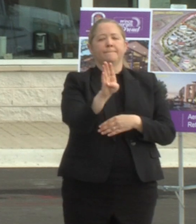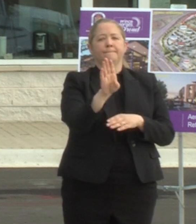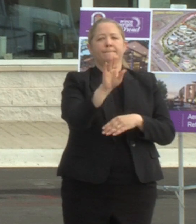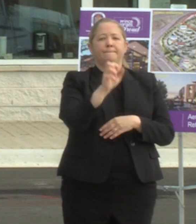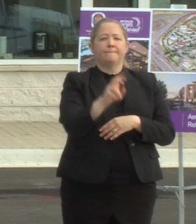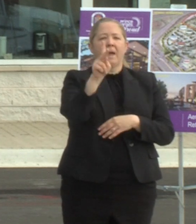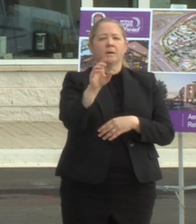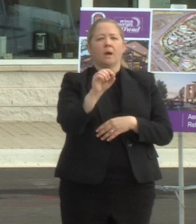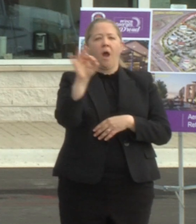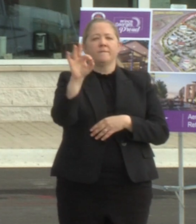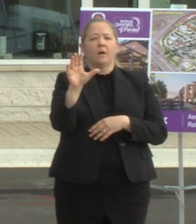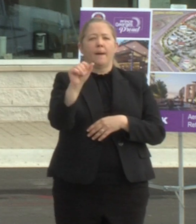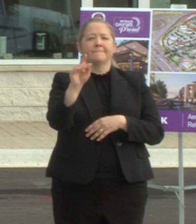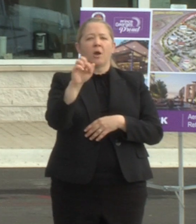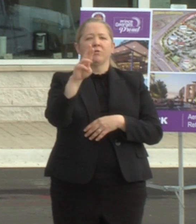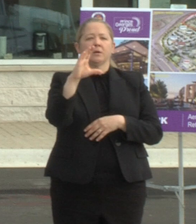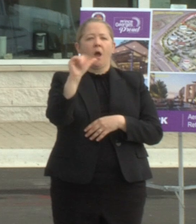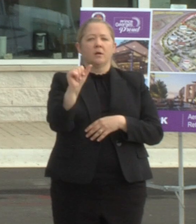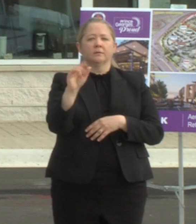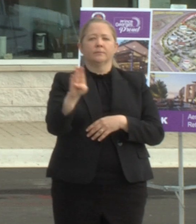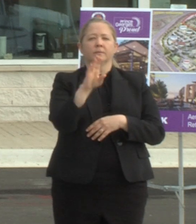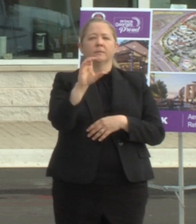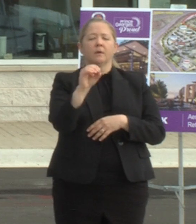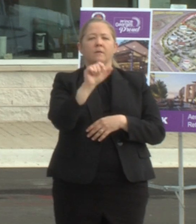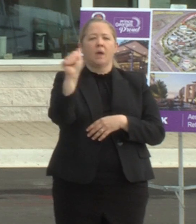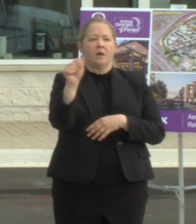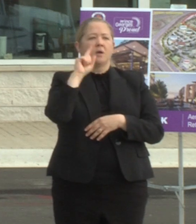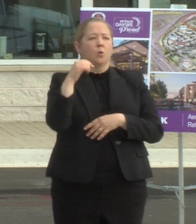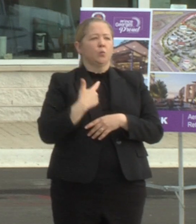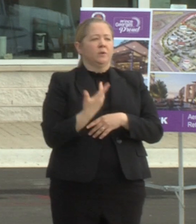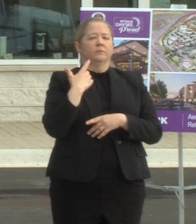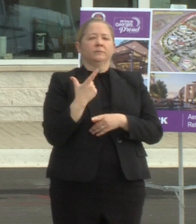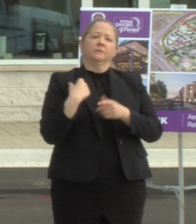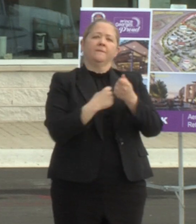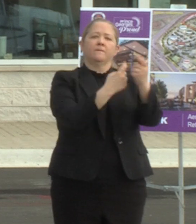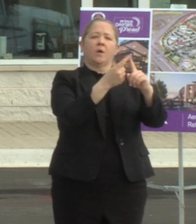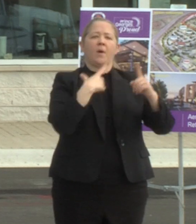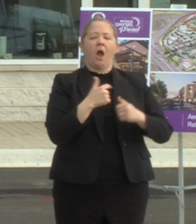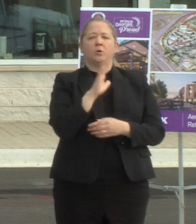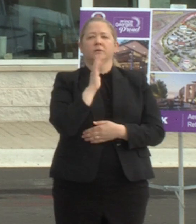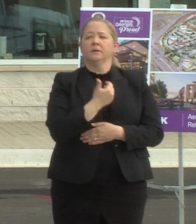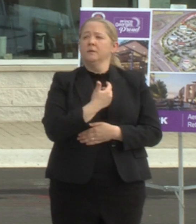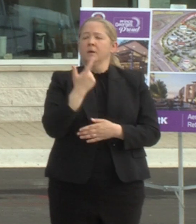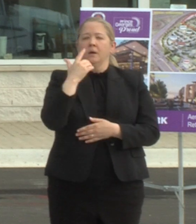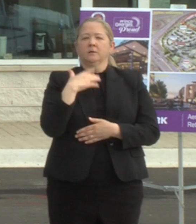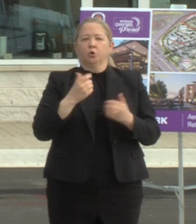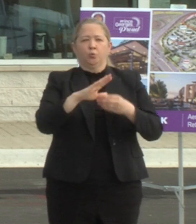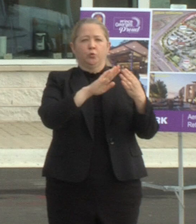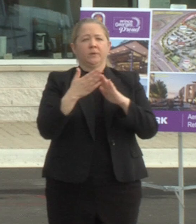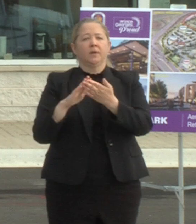banking and saving opportunities to residents of the capitol heights community when we break ground this fall